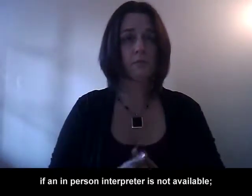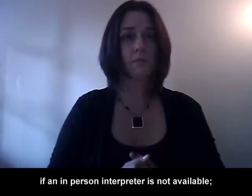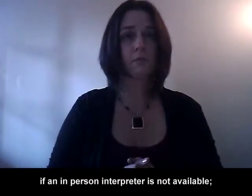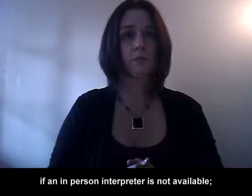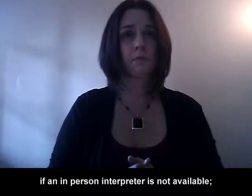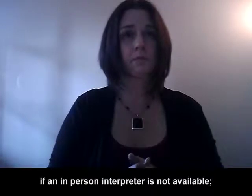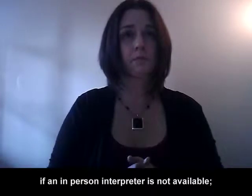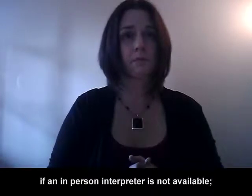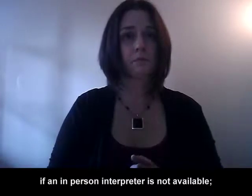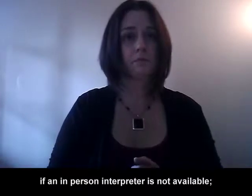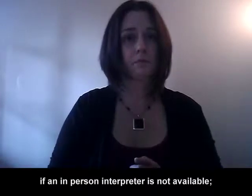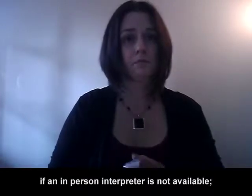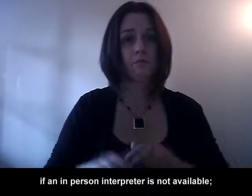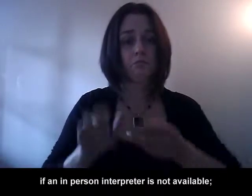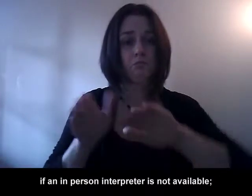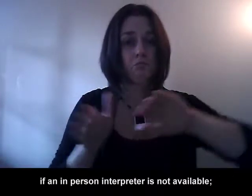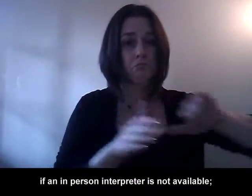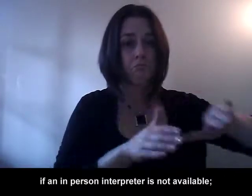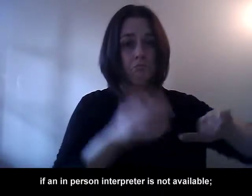-person interpreter is not available.